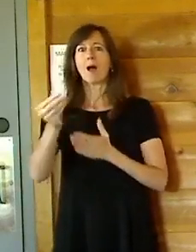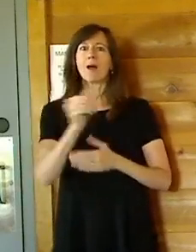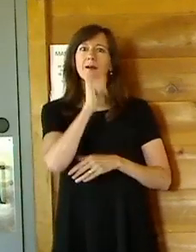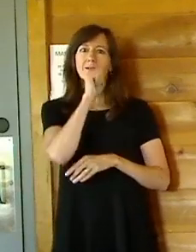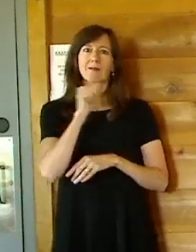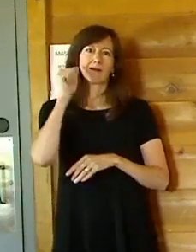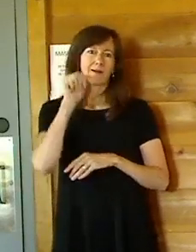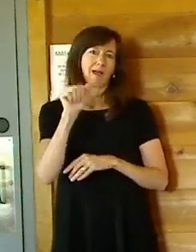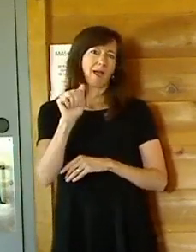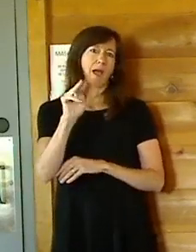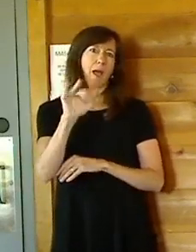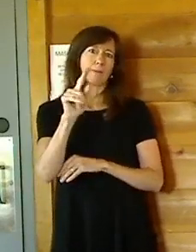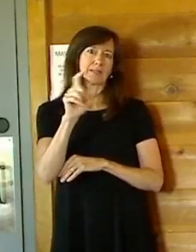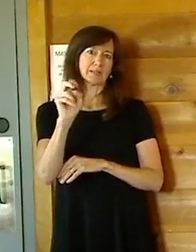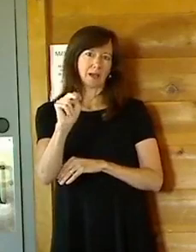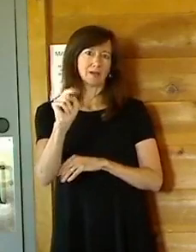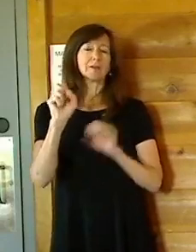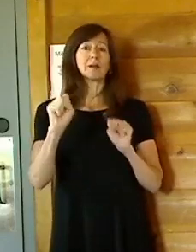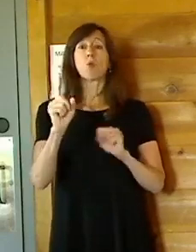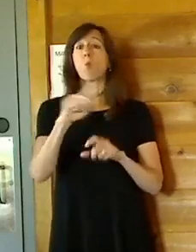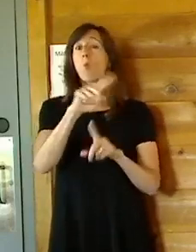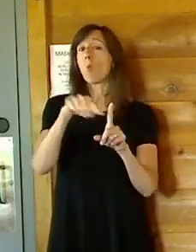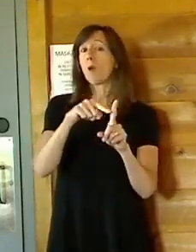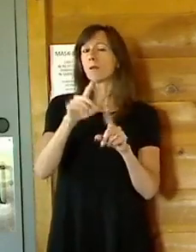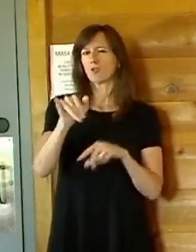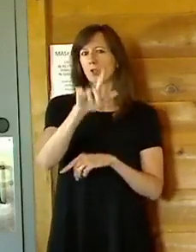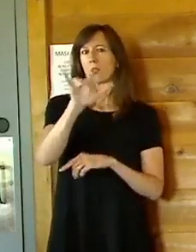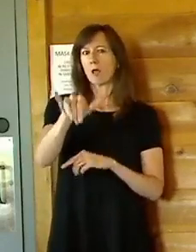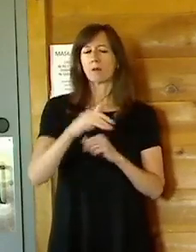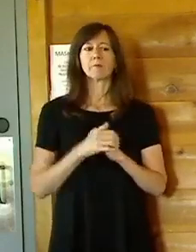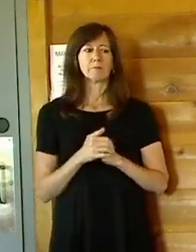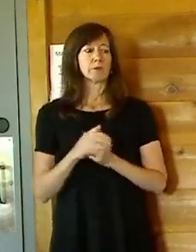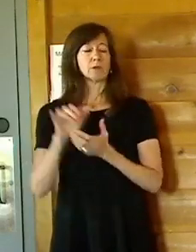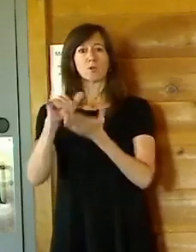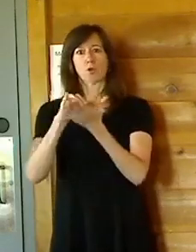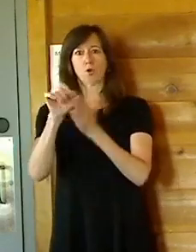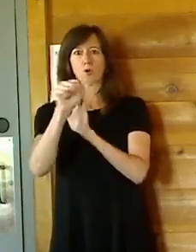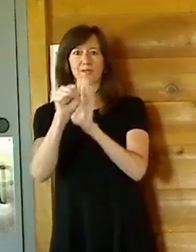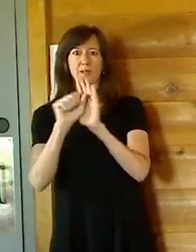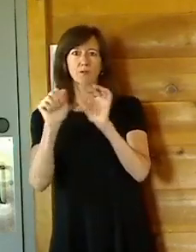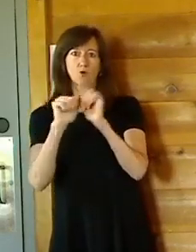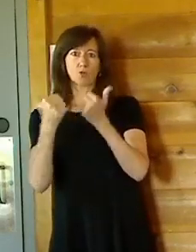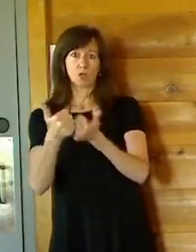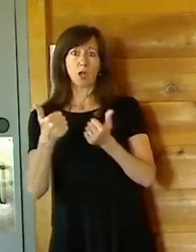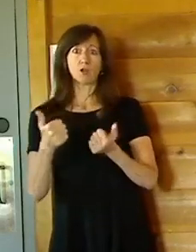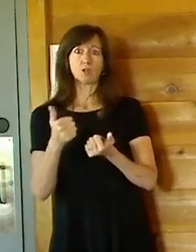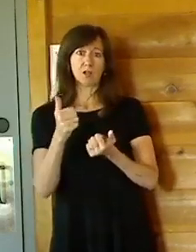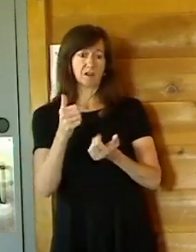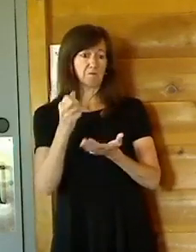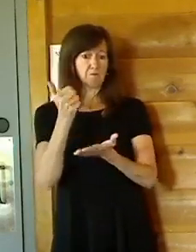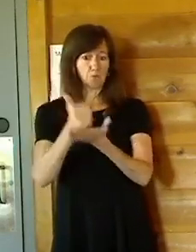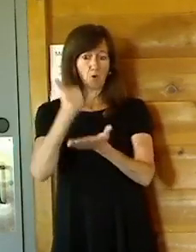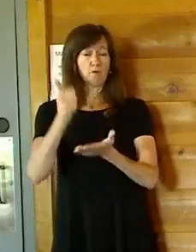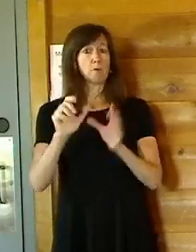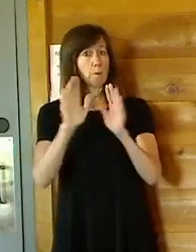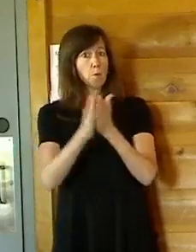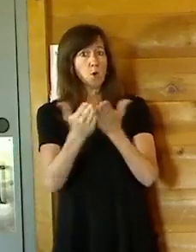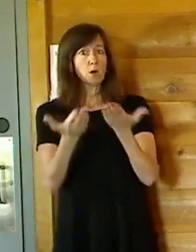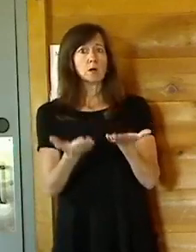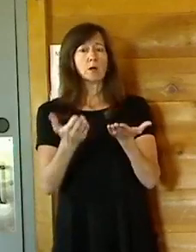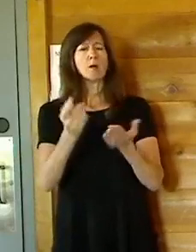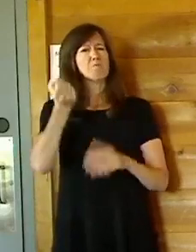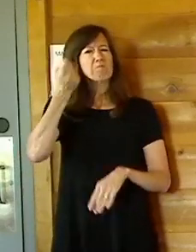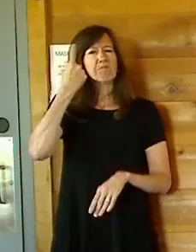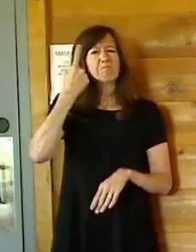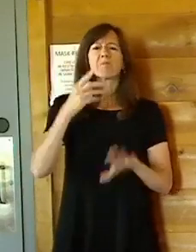So, the Association has commissioned this book. We do want you to know that the book is not at all intended to be a celebration of any